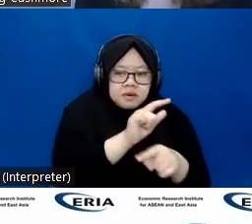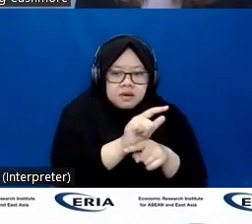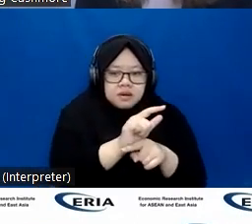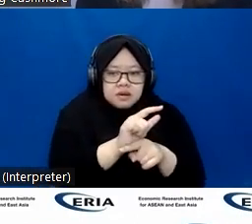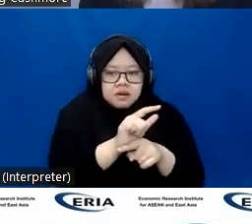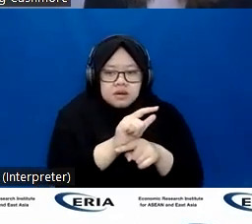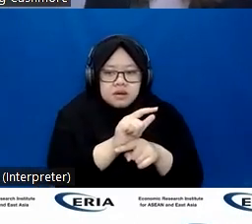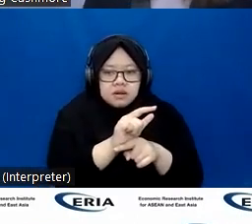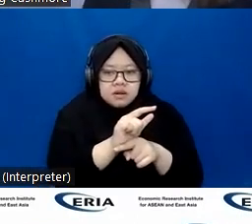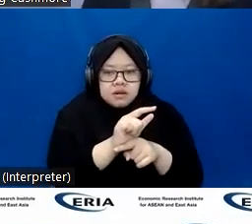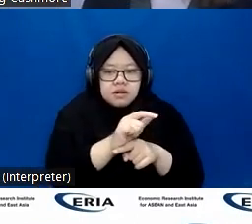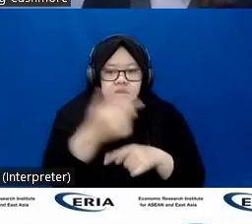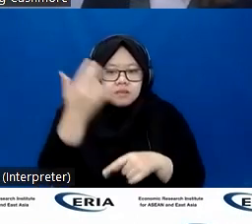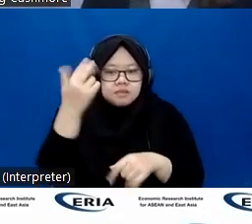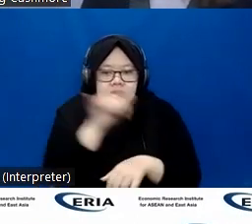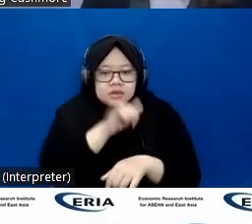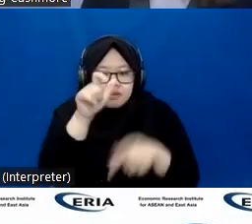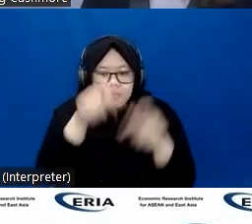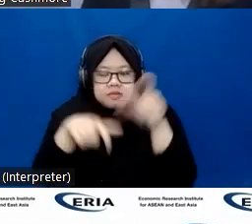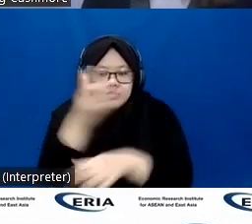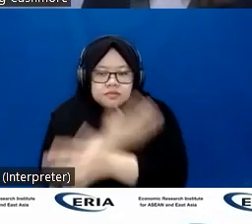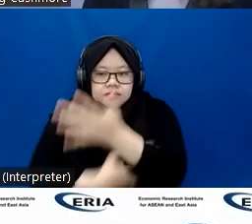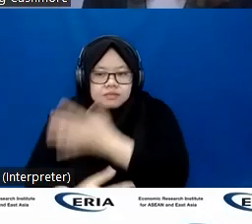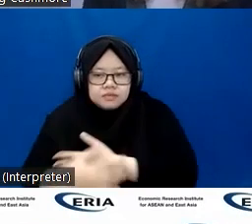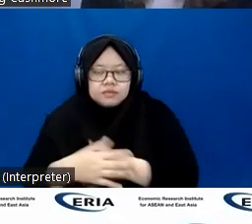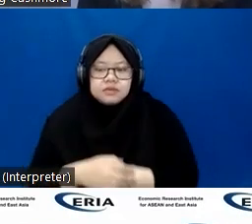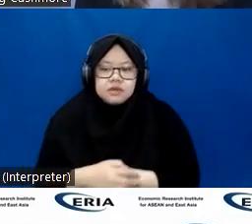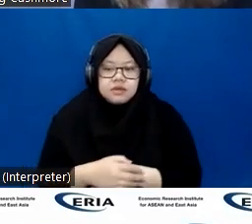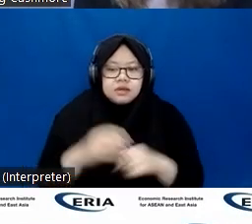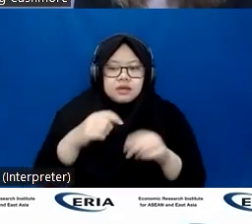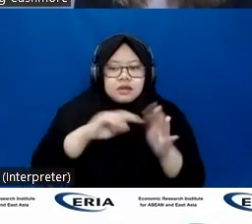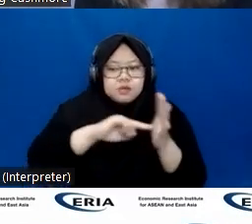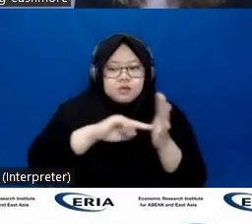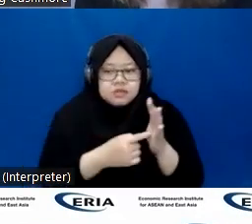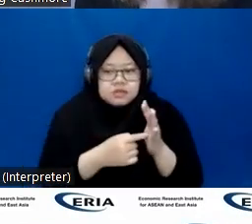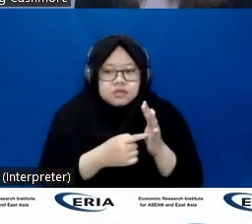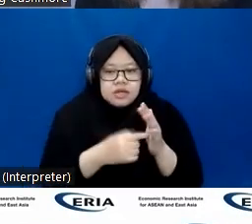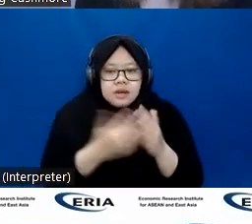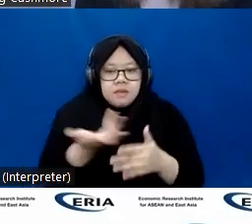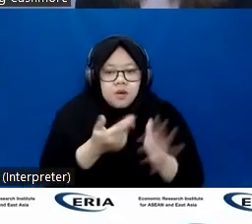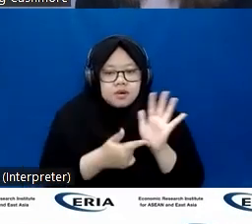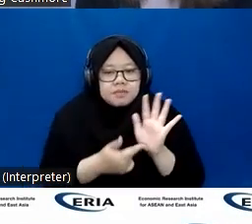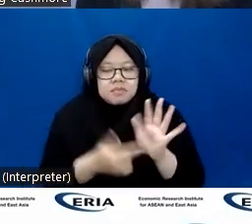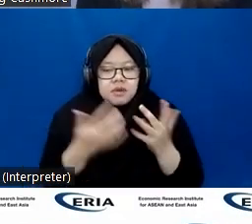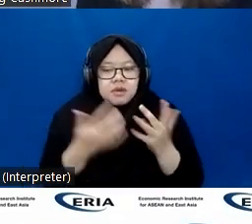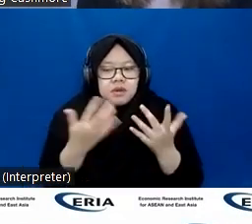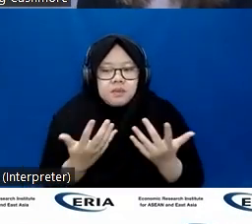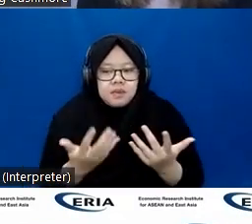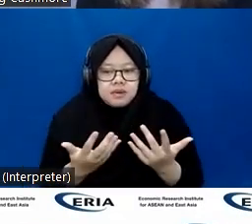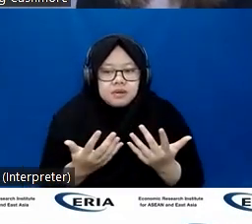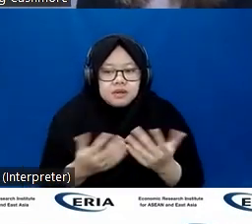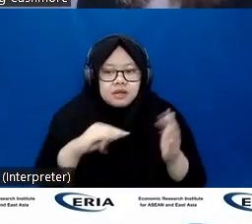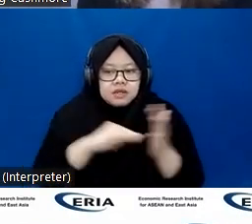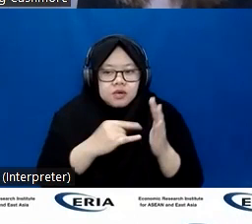they need. What, what I think is key to emphasize here is that technology